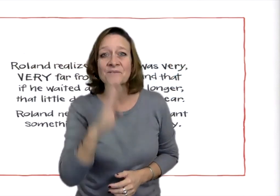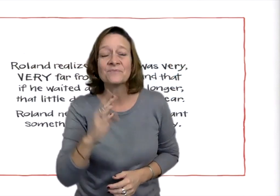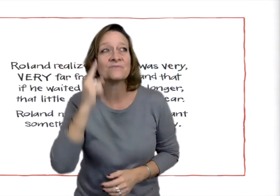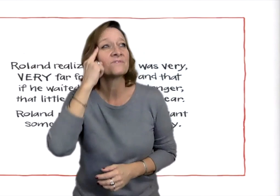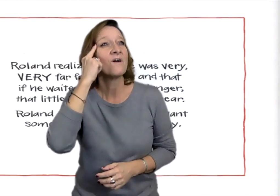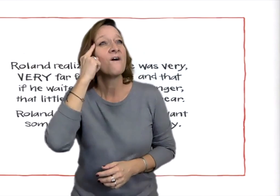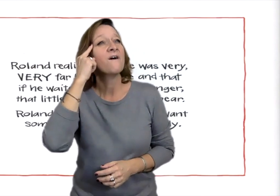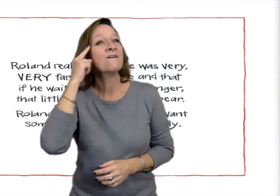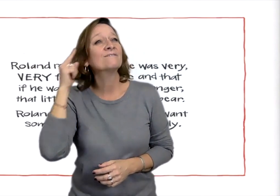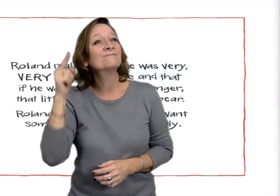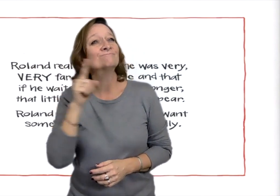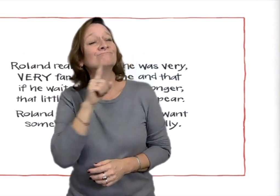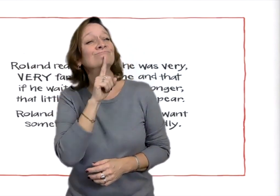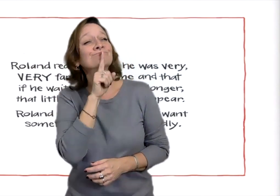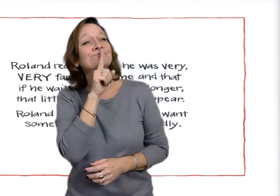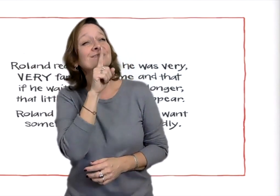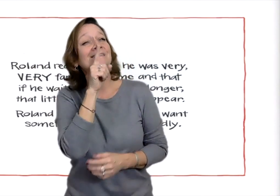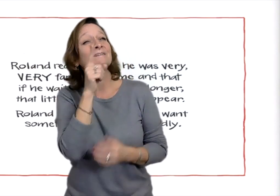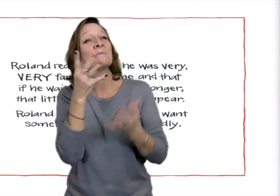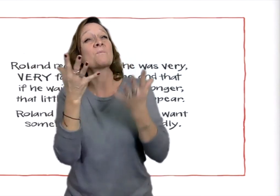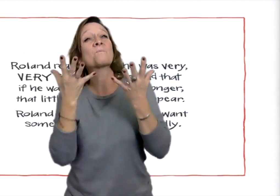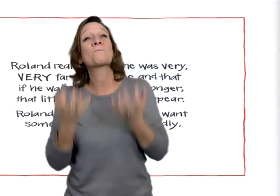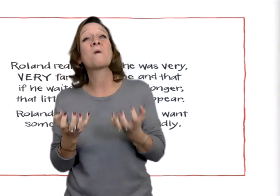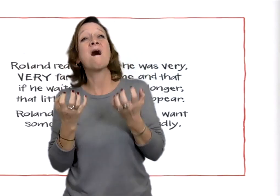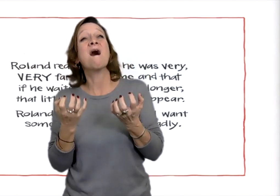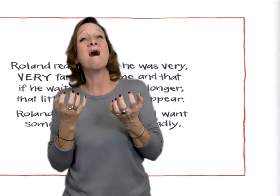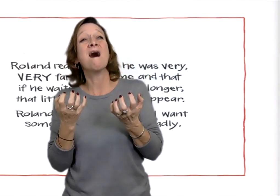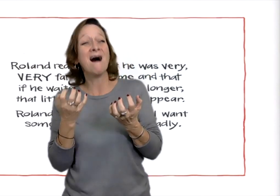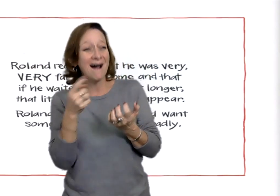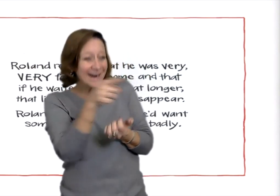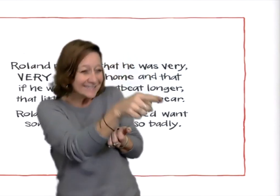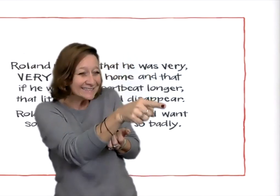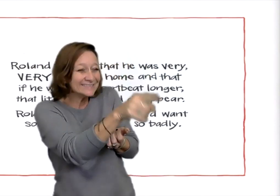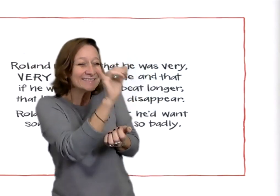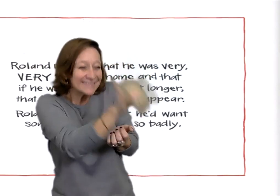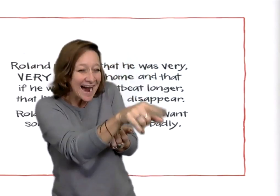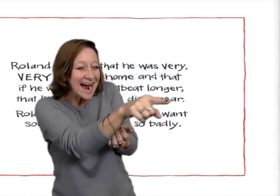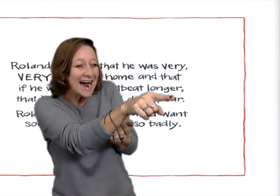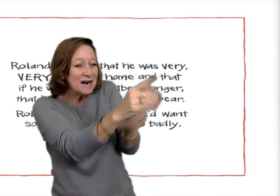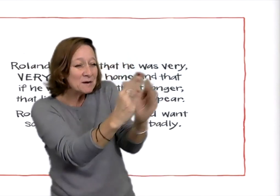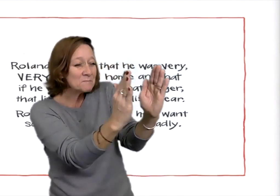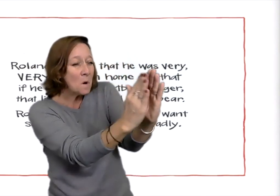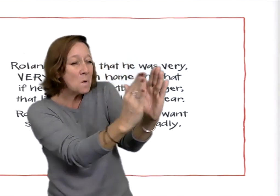thought he'd want something so small, so badly.